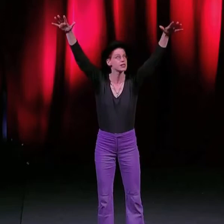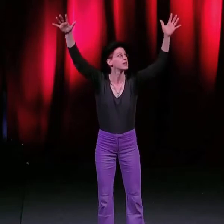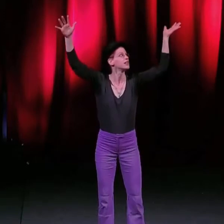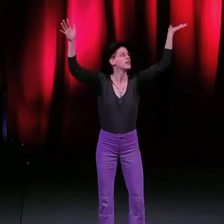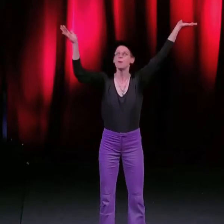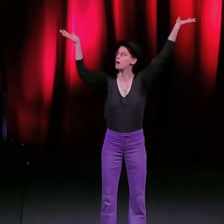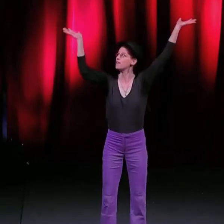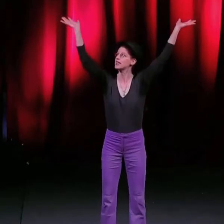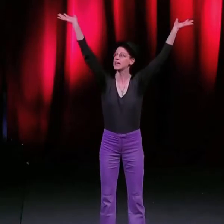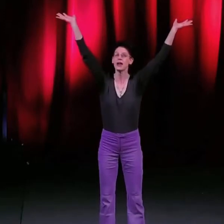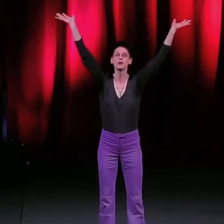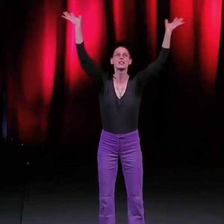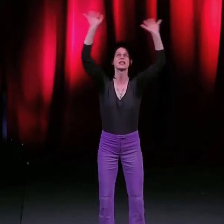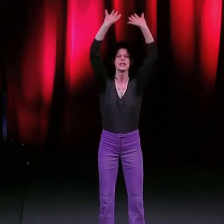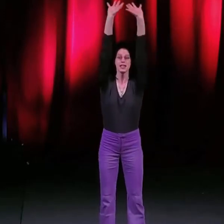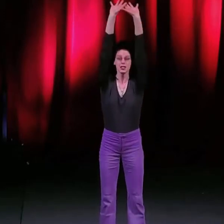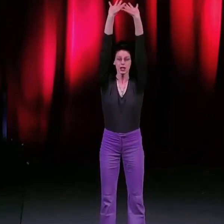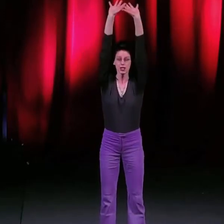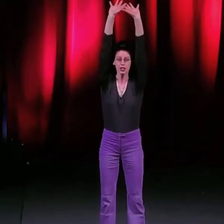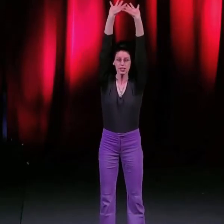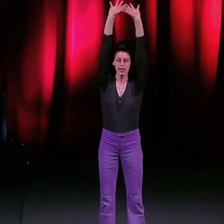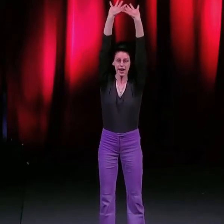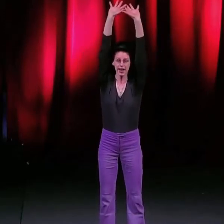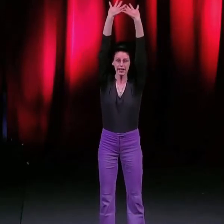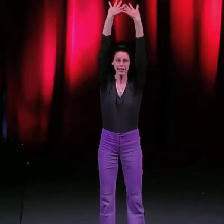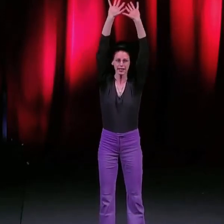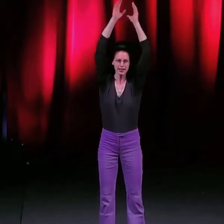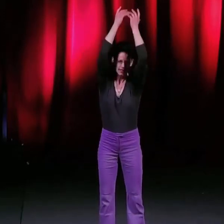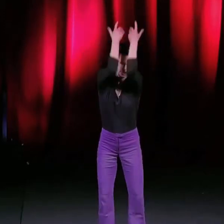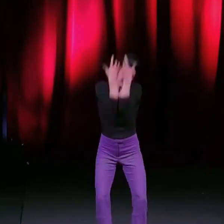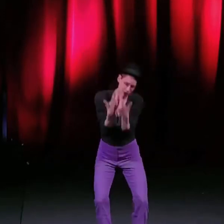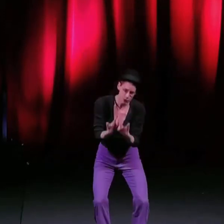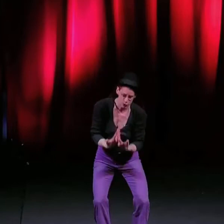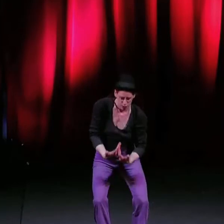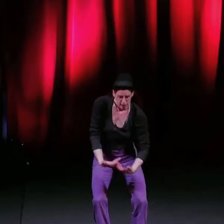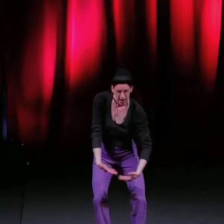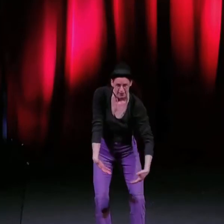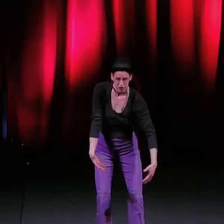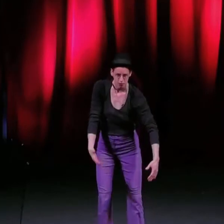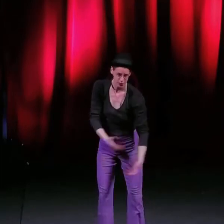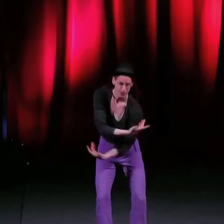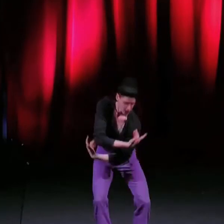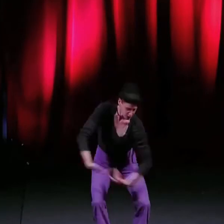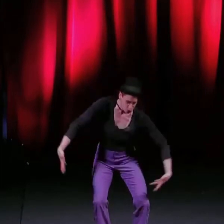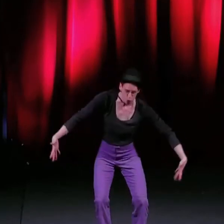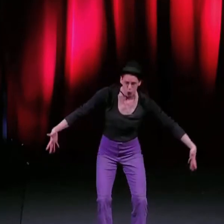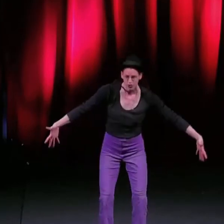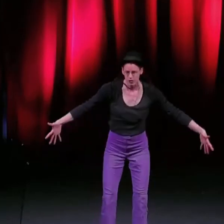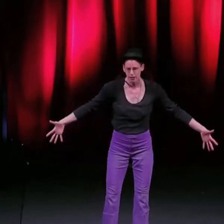Above the clouds that touch the sky Down to the bathtubs smoothened